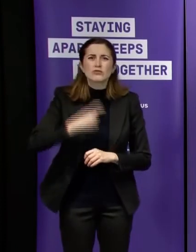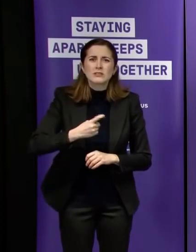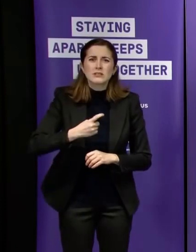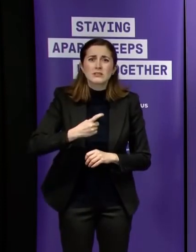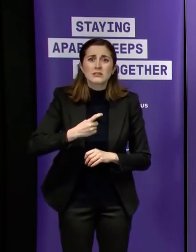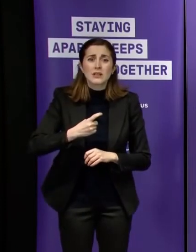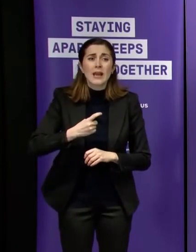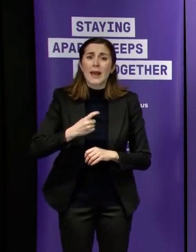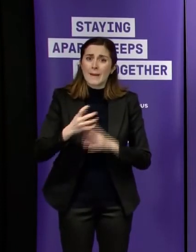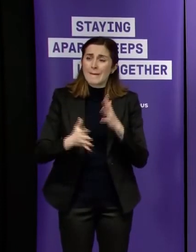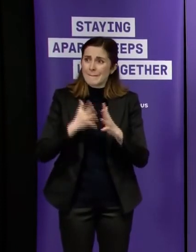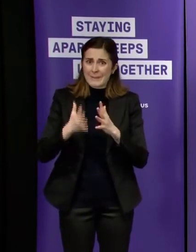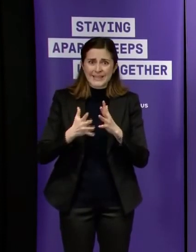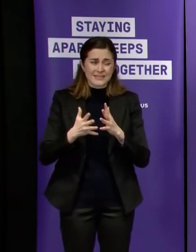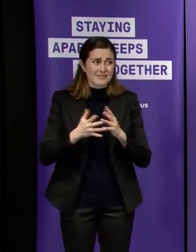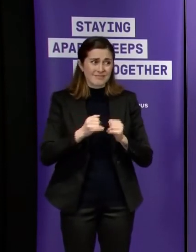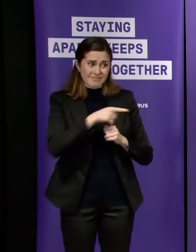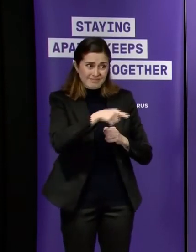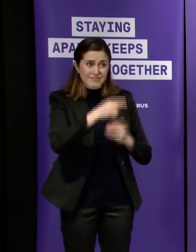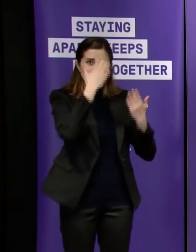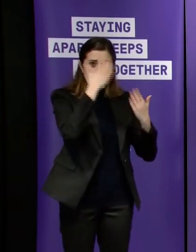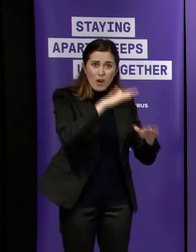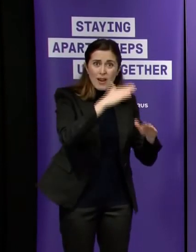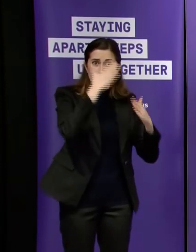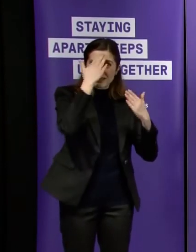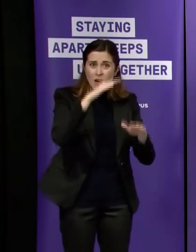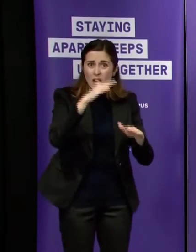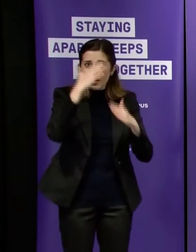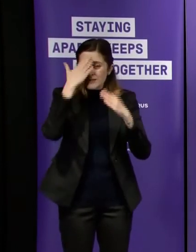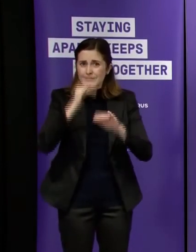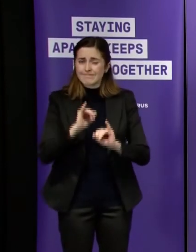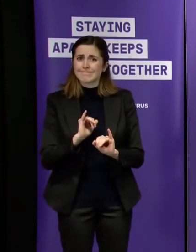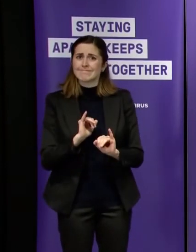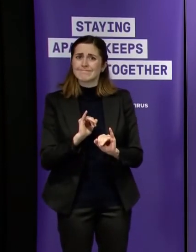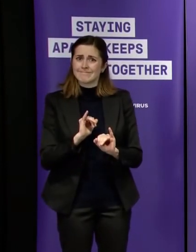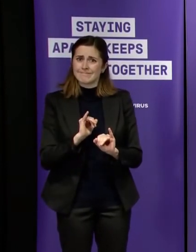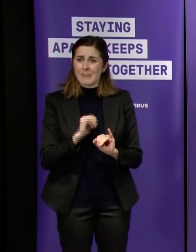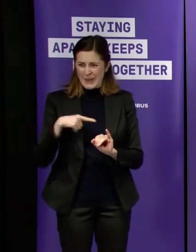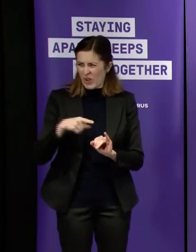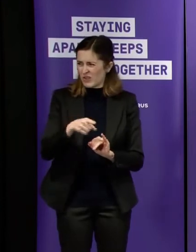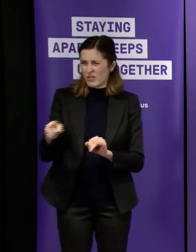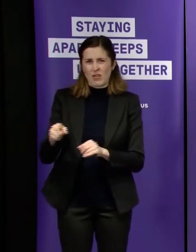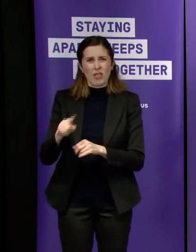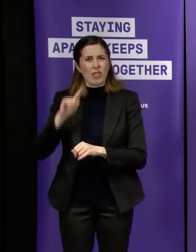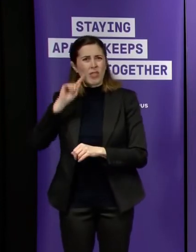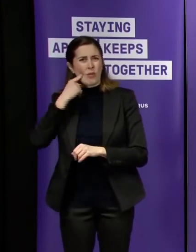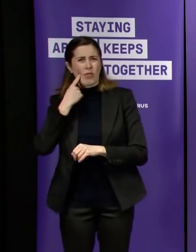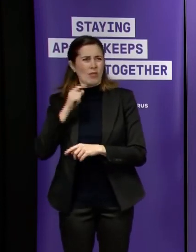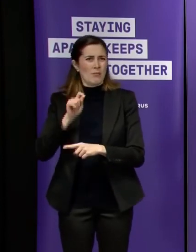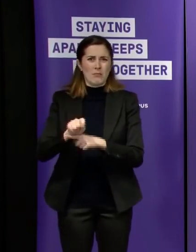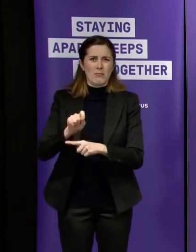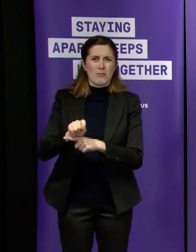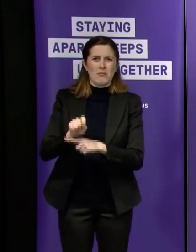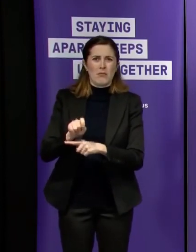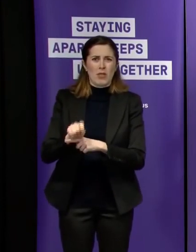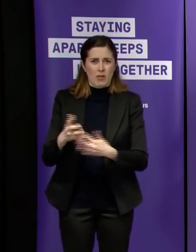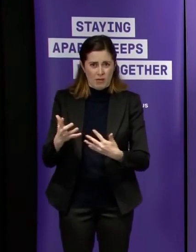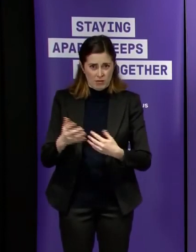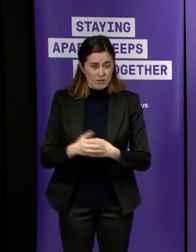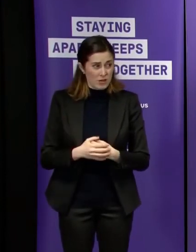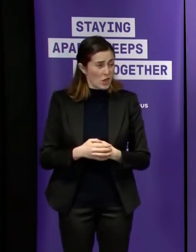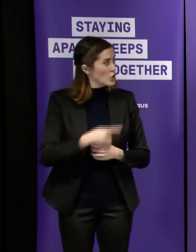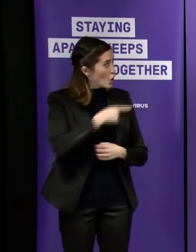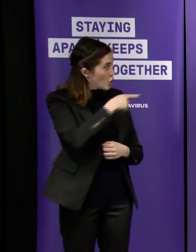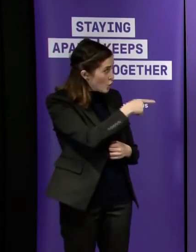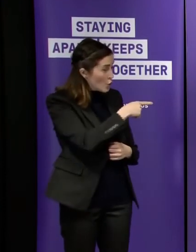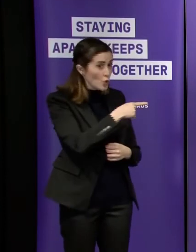other people are having to plan funerals for those they love yes so i suppose that kind of really points the finger at victorians doing the